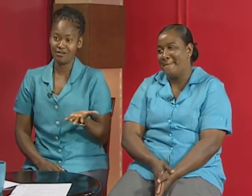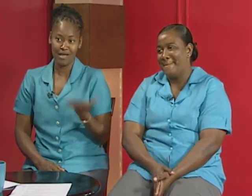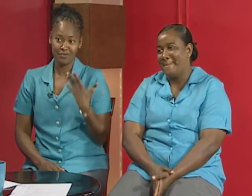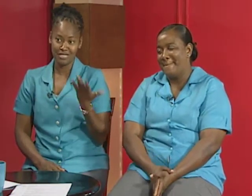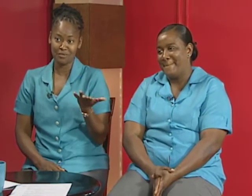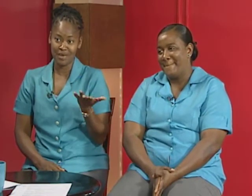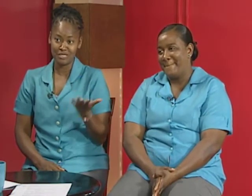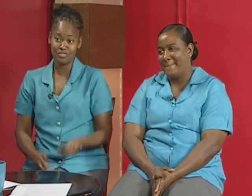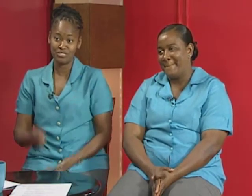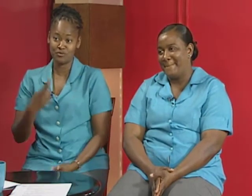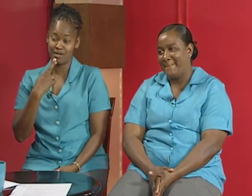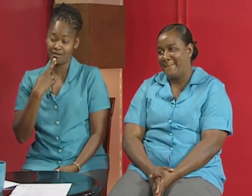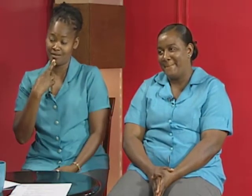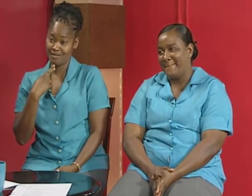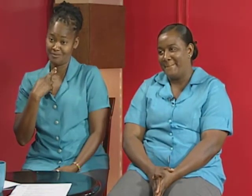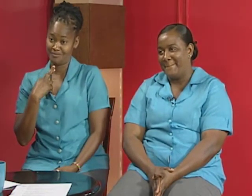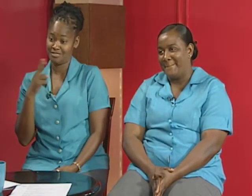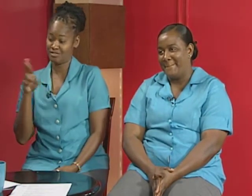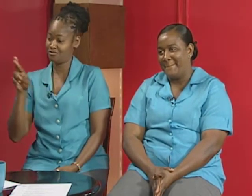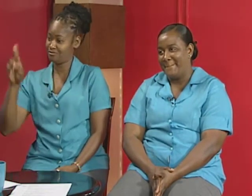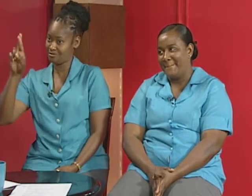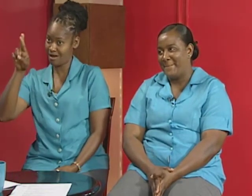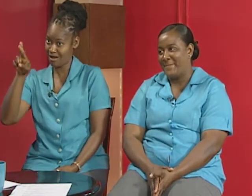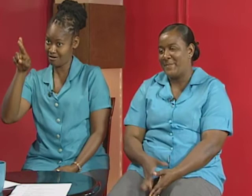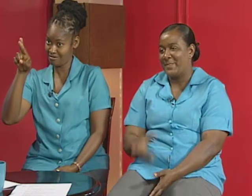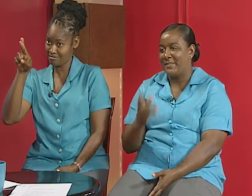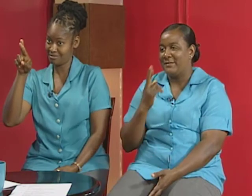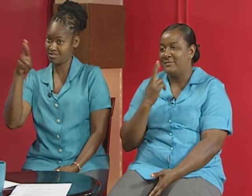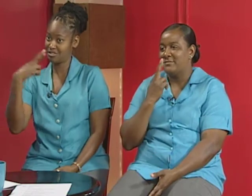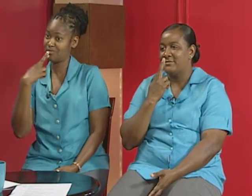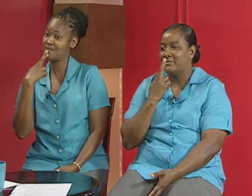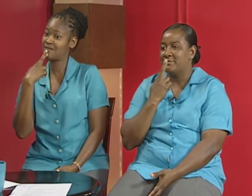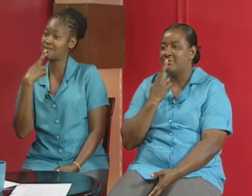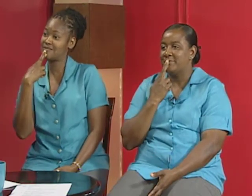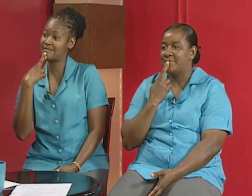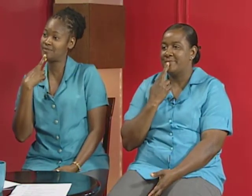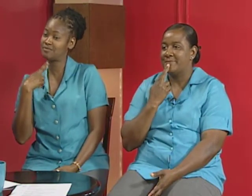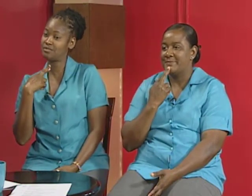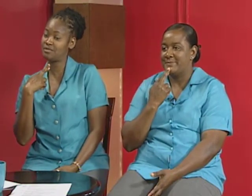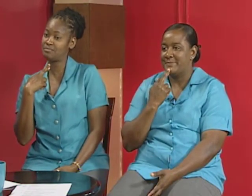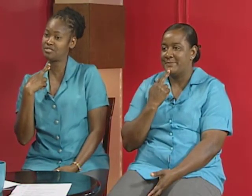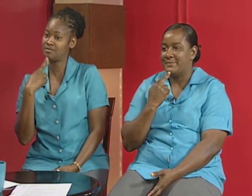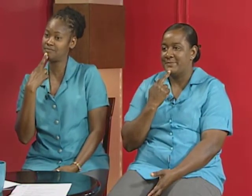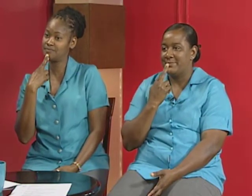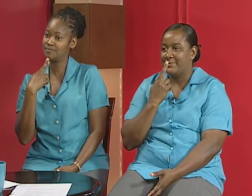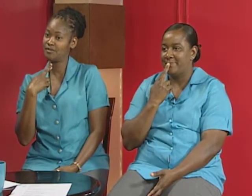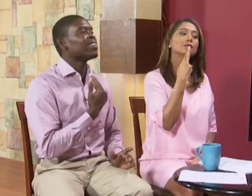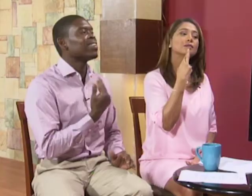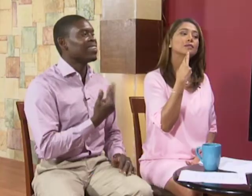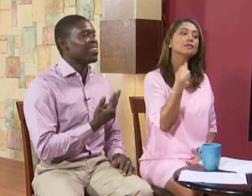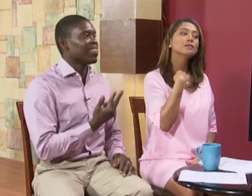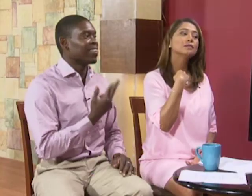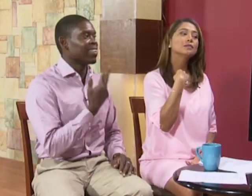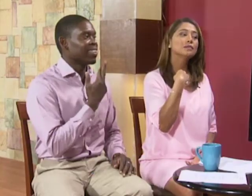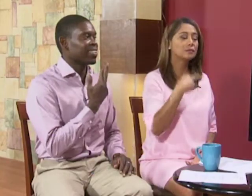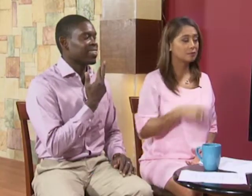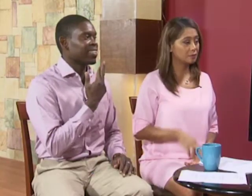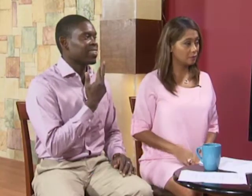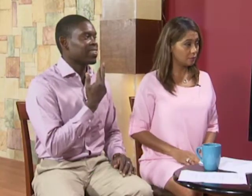i will start in my switch is red so the r just bring across one time down your um chin red red then for